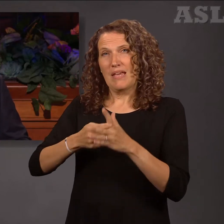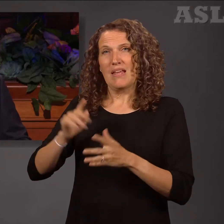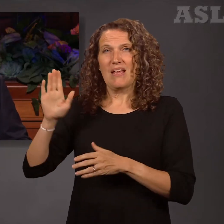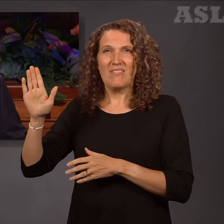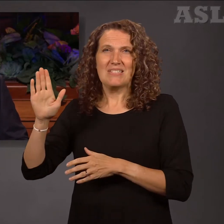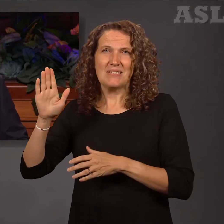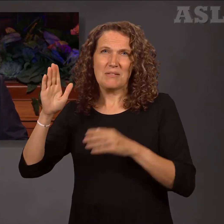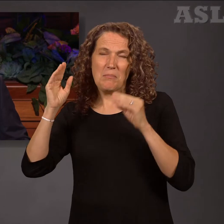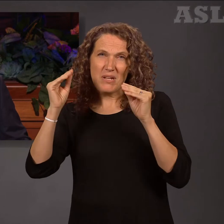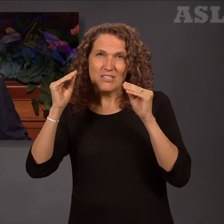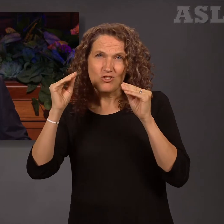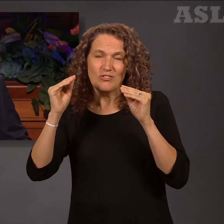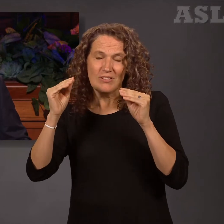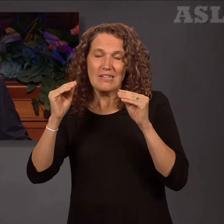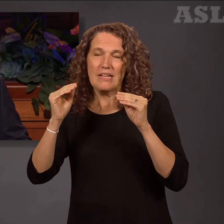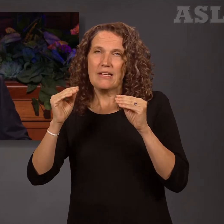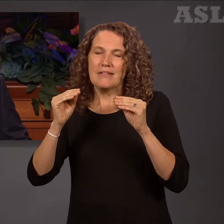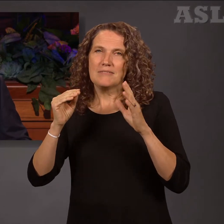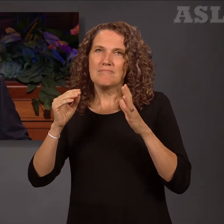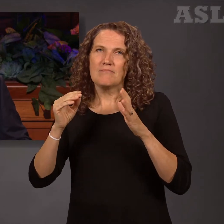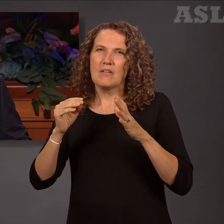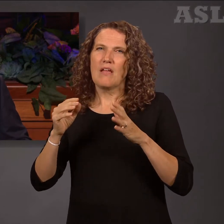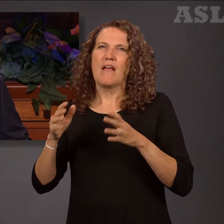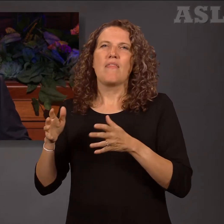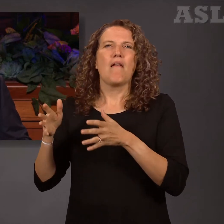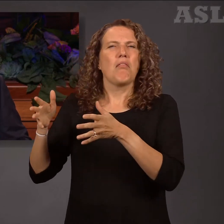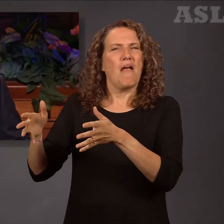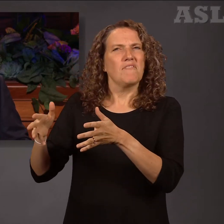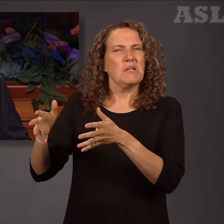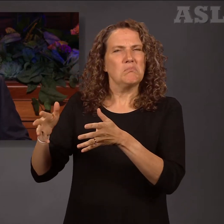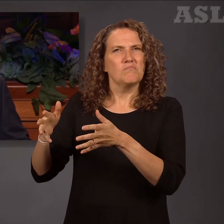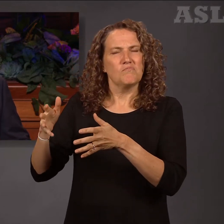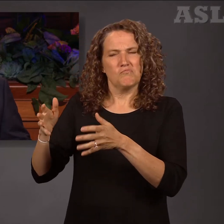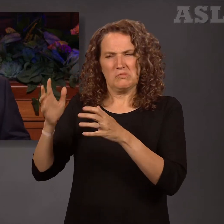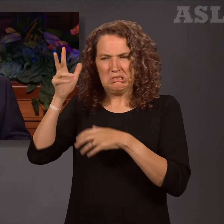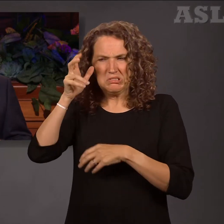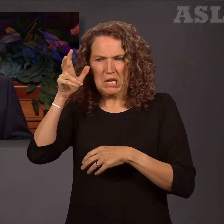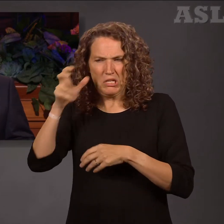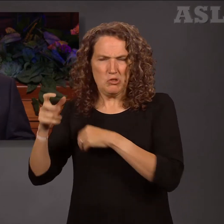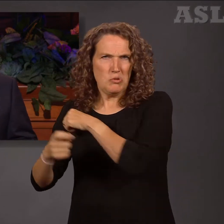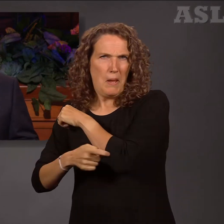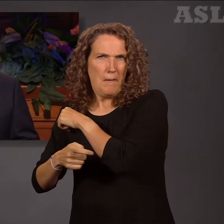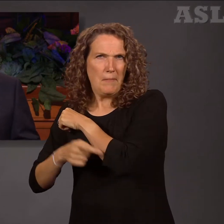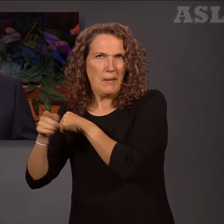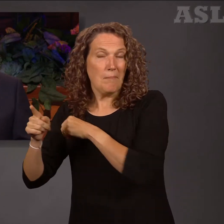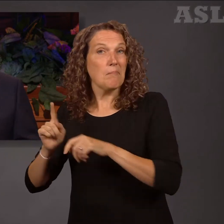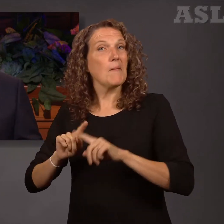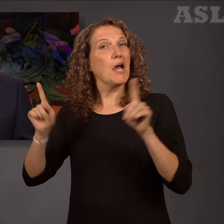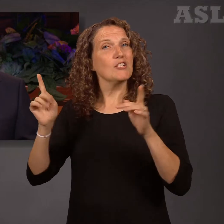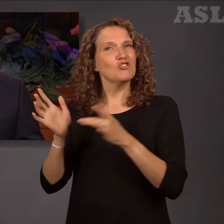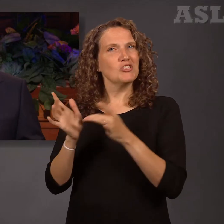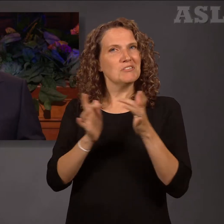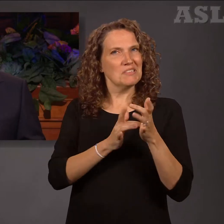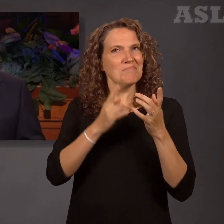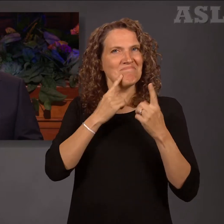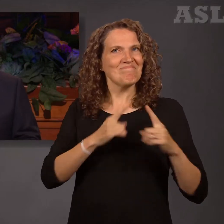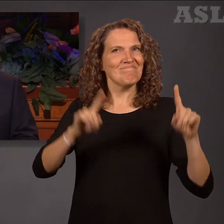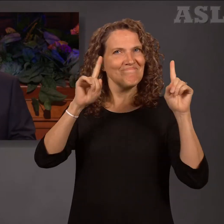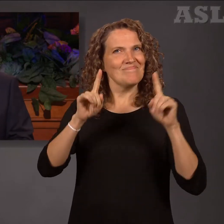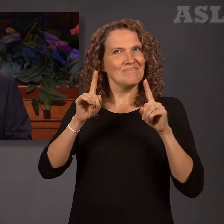was left to be tempted of the devil. But Jesus emerged successfully from that great trial. How would having had